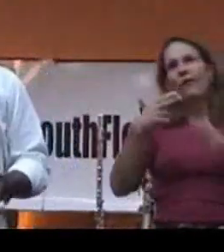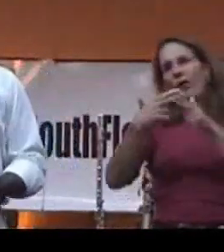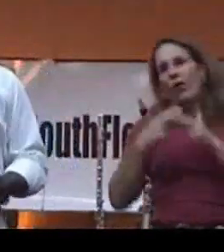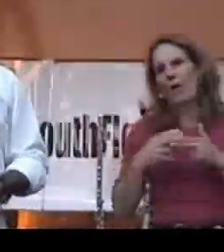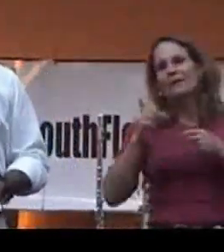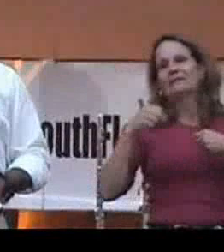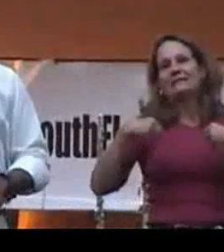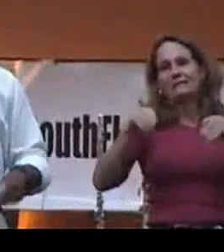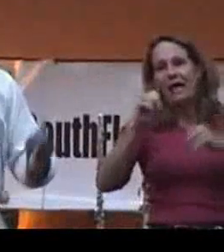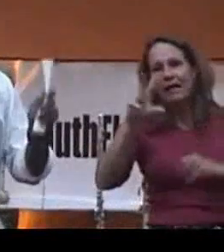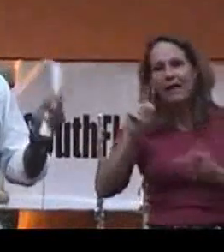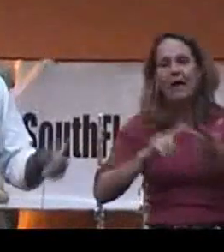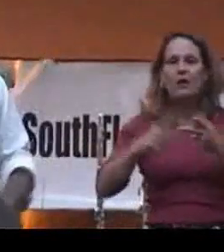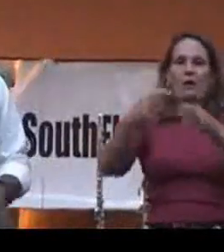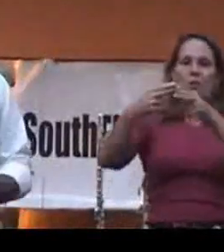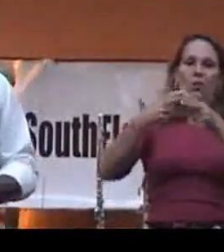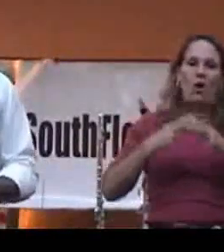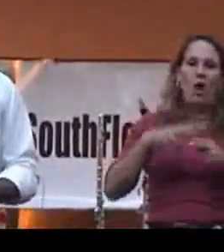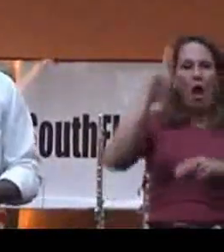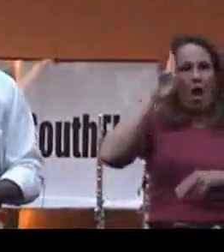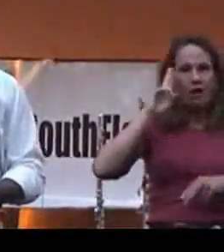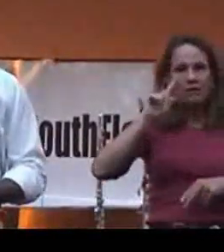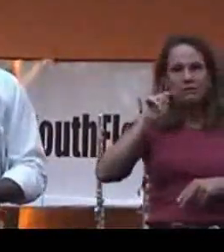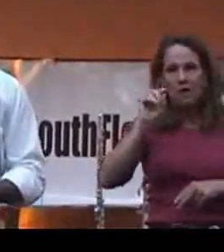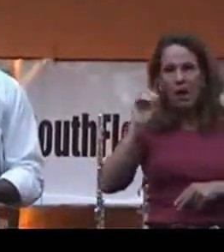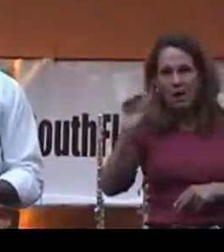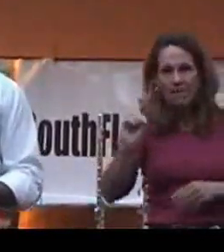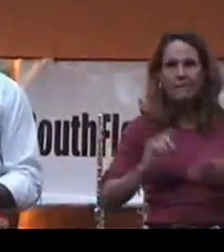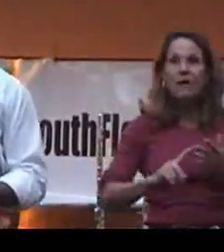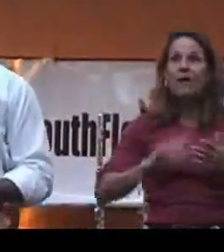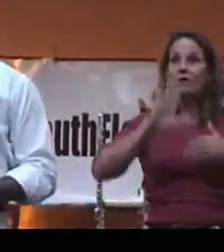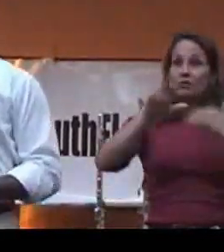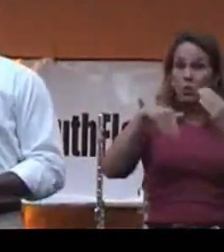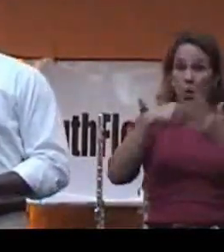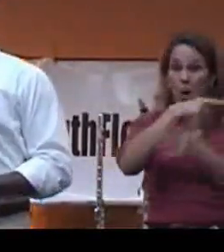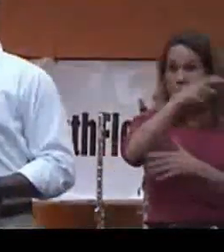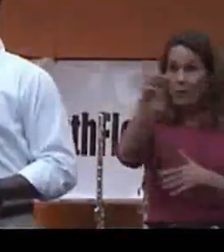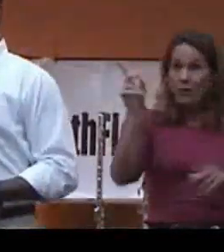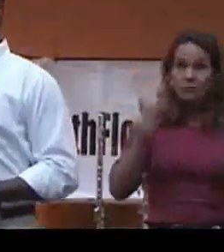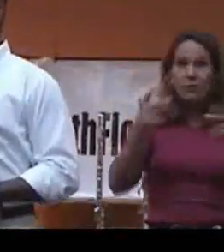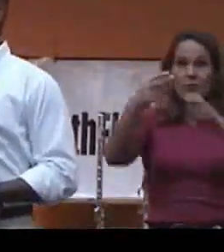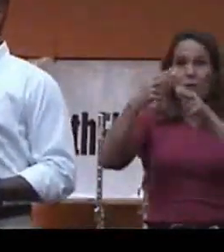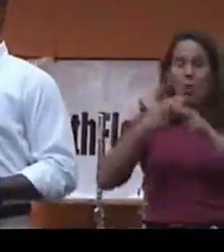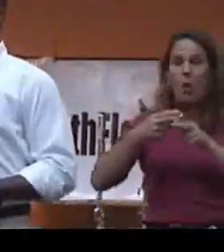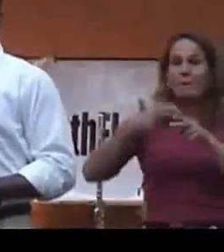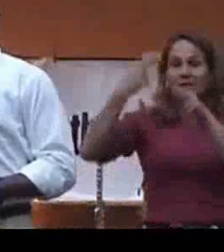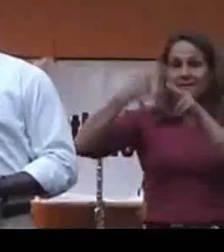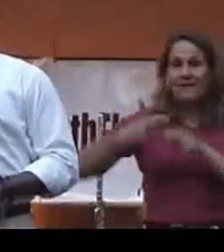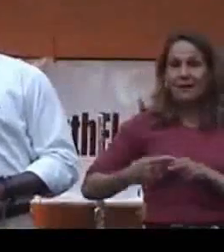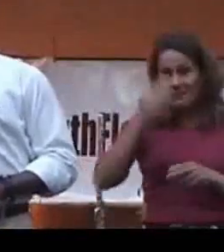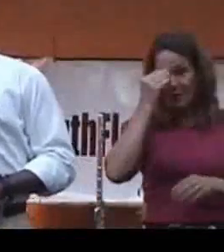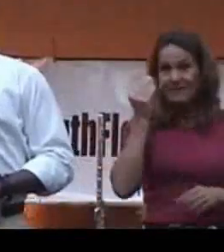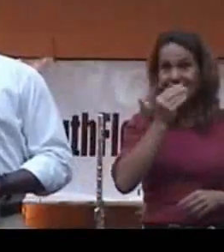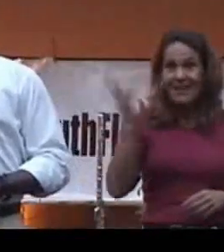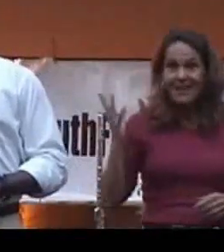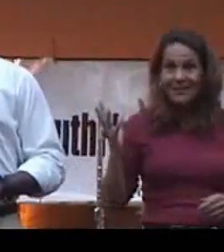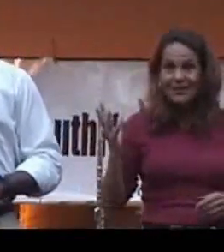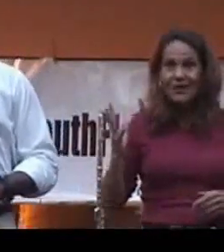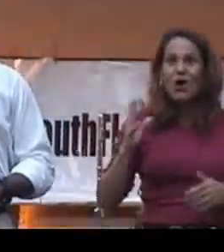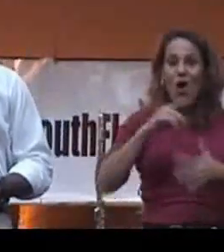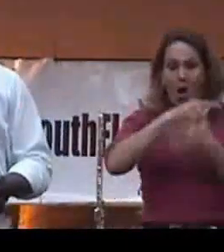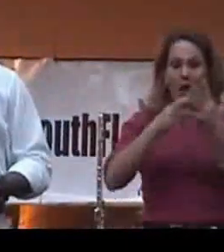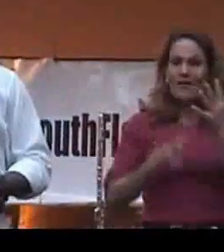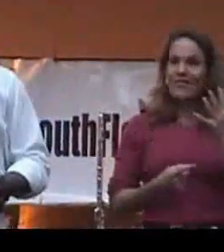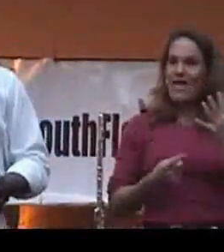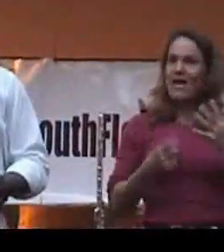called a sellout. I've been called an Uncle Tom. And to all of those people that call me names, I want to tell you something. All